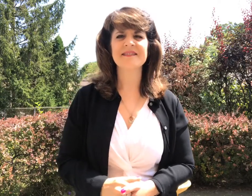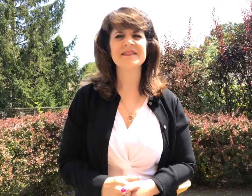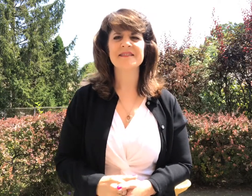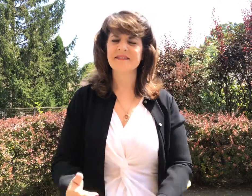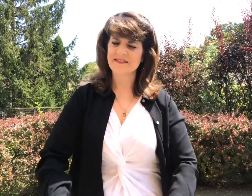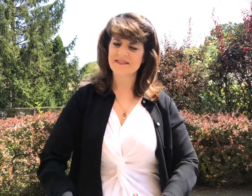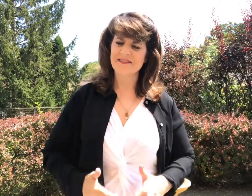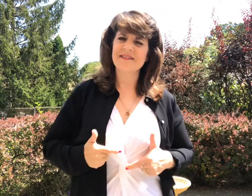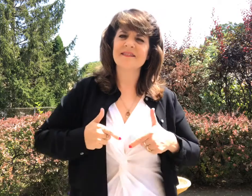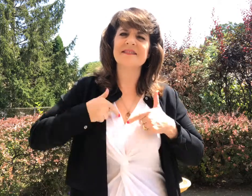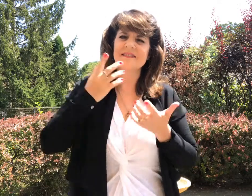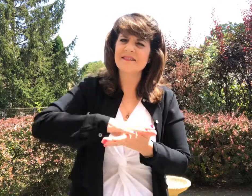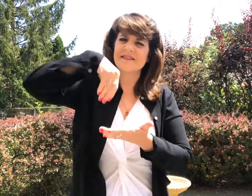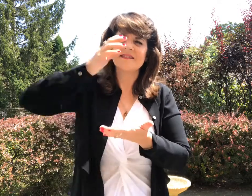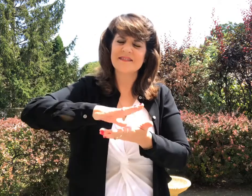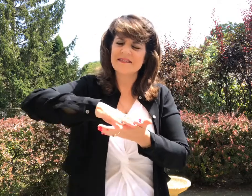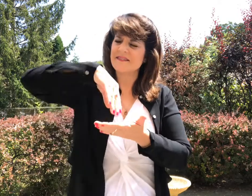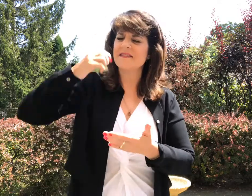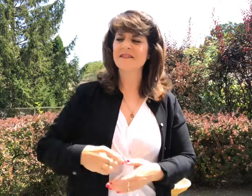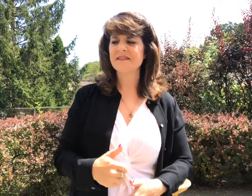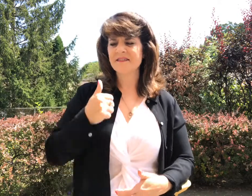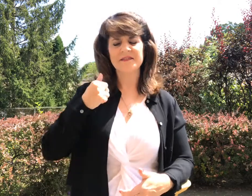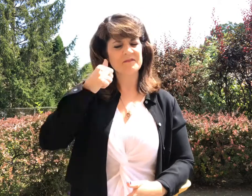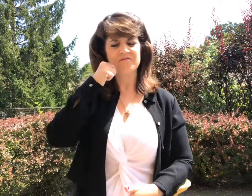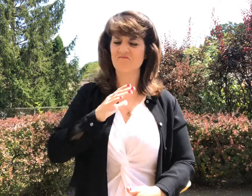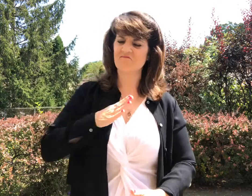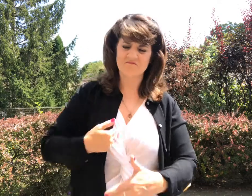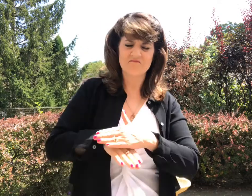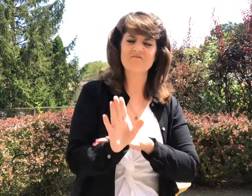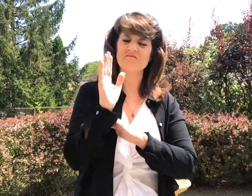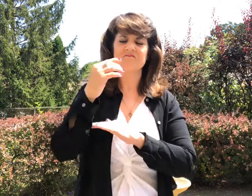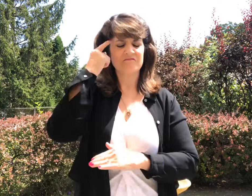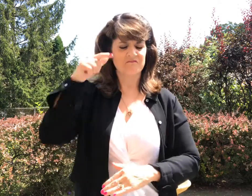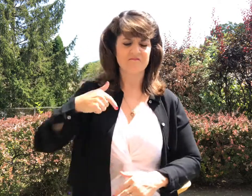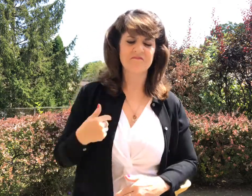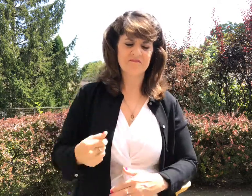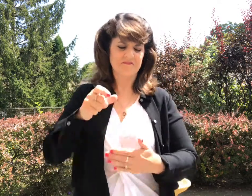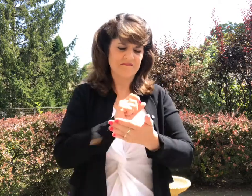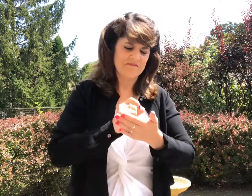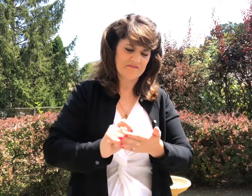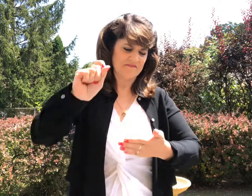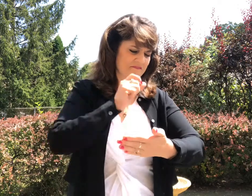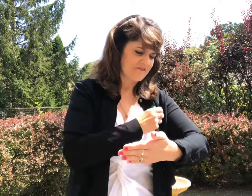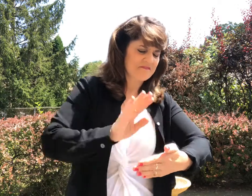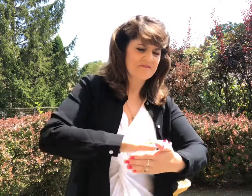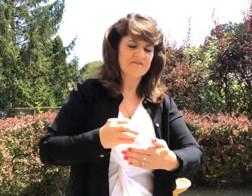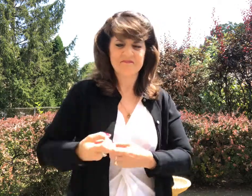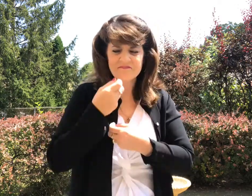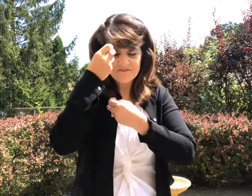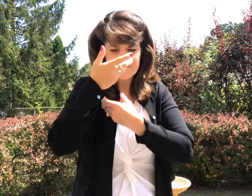I'm still learning about life. My woman brought children for me. So I can sing them all my songs and I can tell them stories.